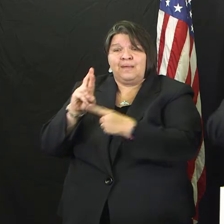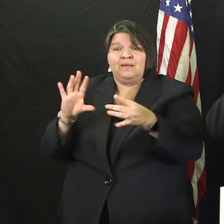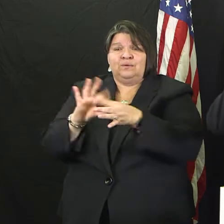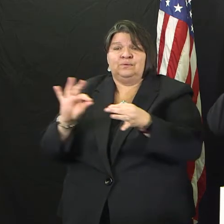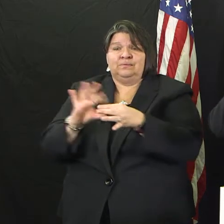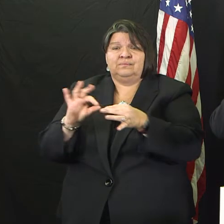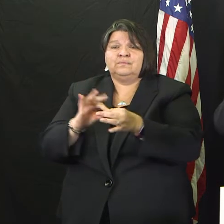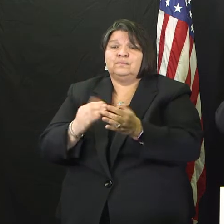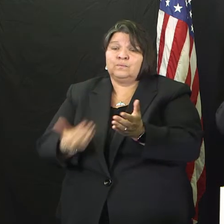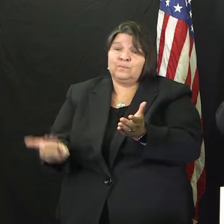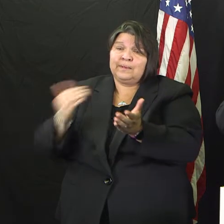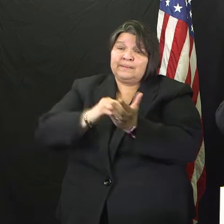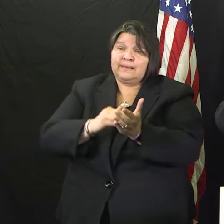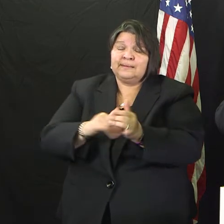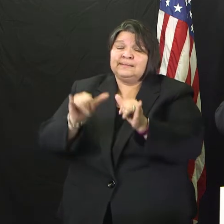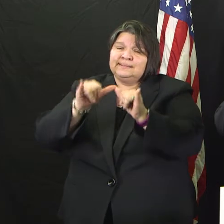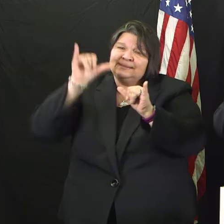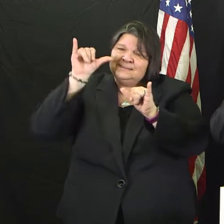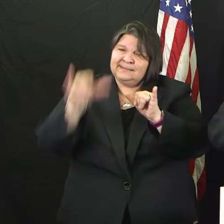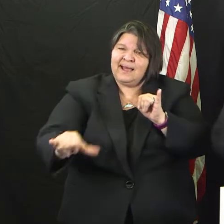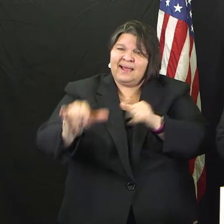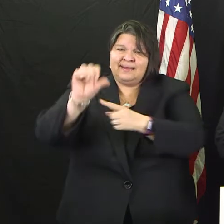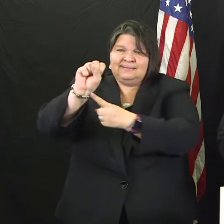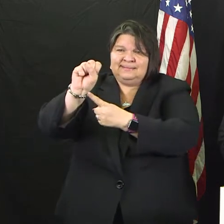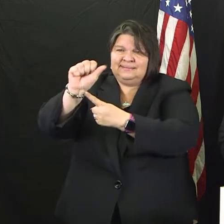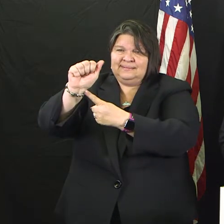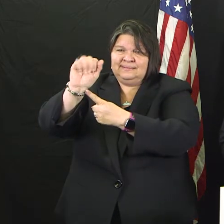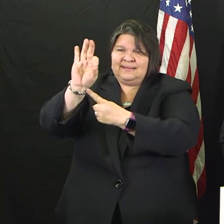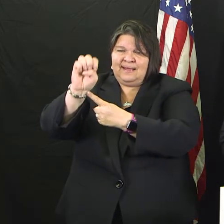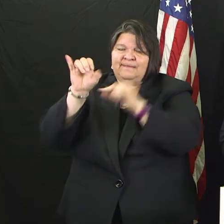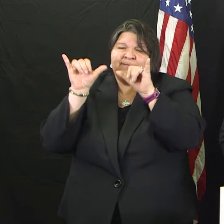and you all need to stay home. Keep yourself